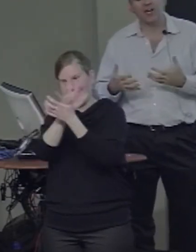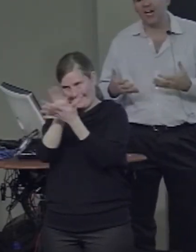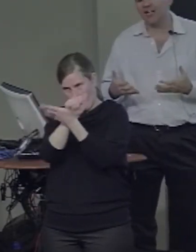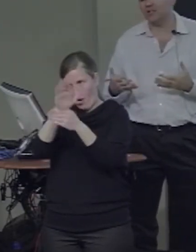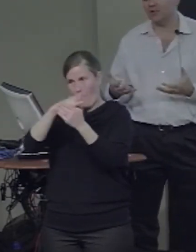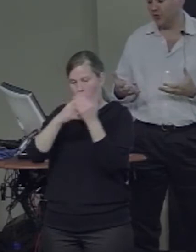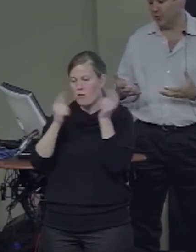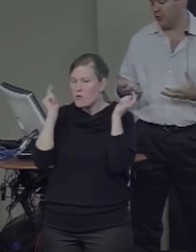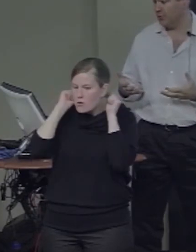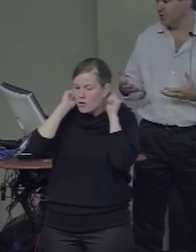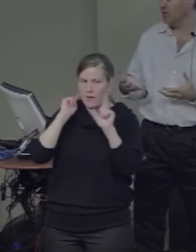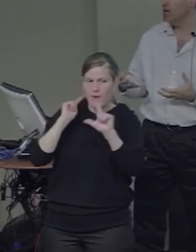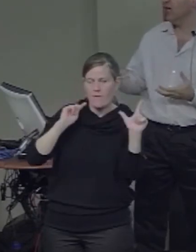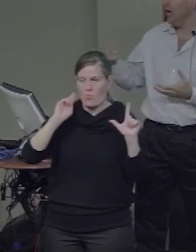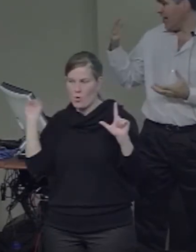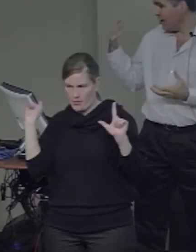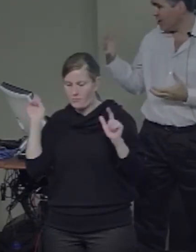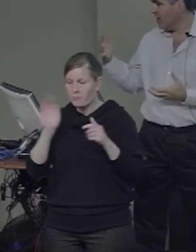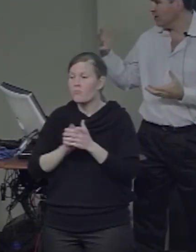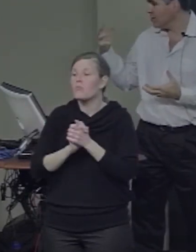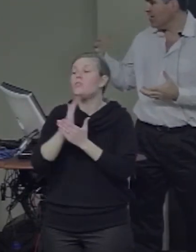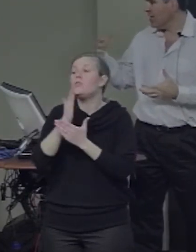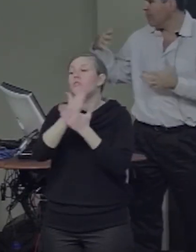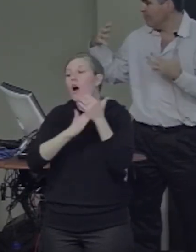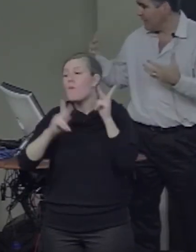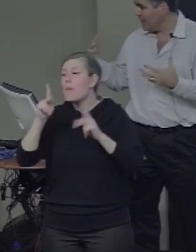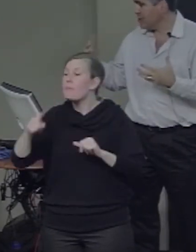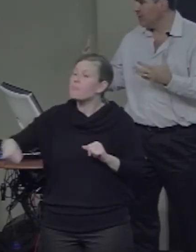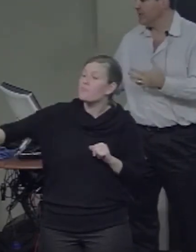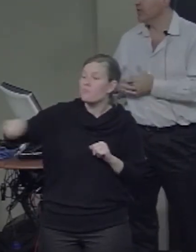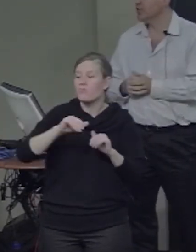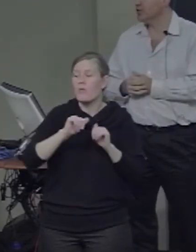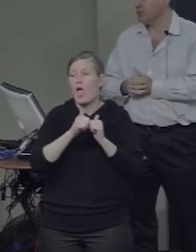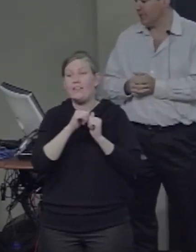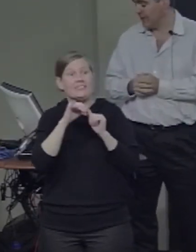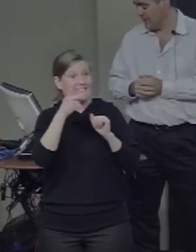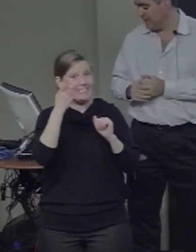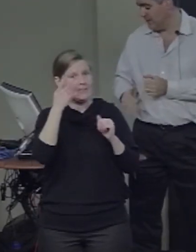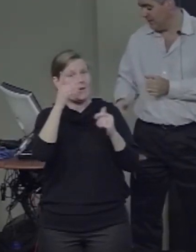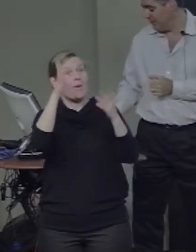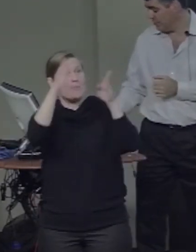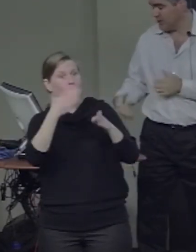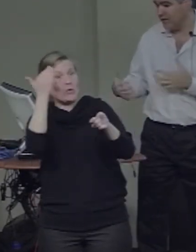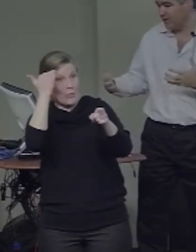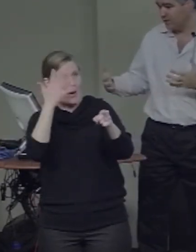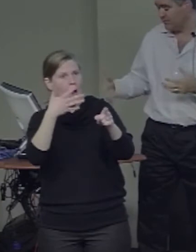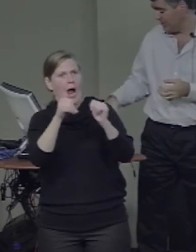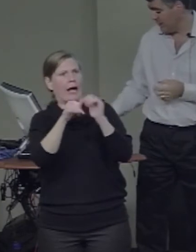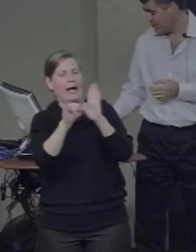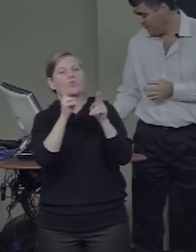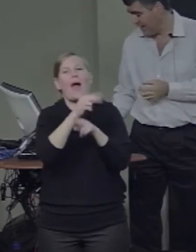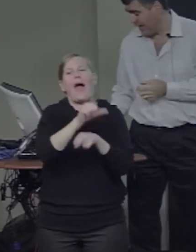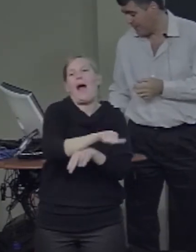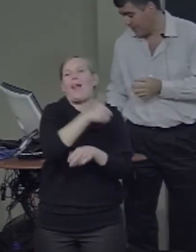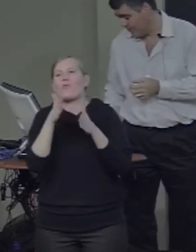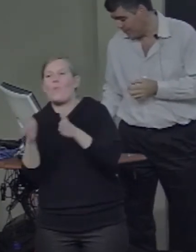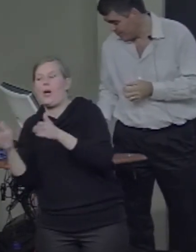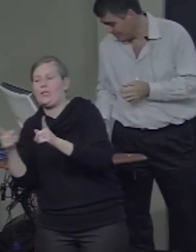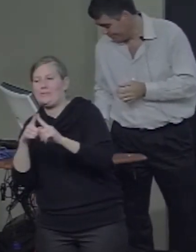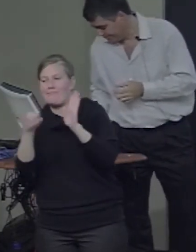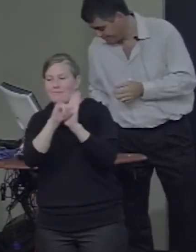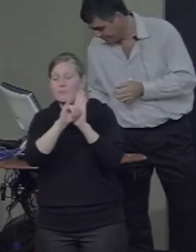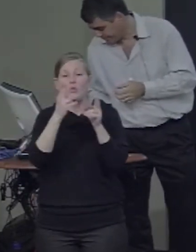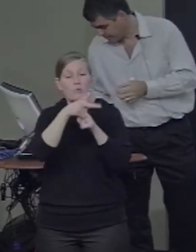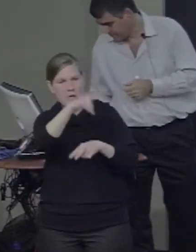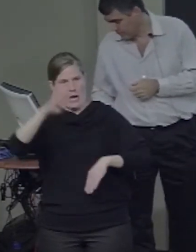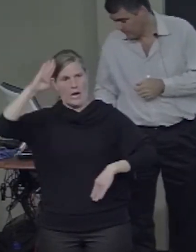other kinds of cues, hair color, shape, body shape, and such, to recognize individuals, even potentially family members.